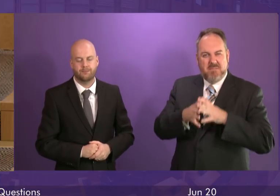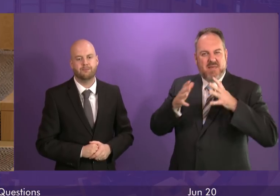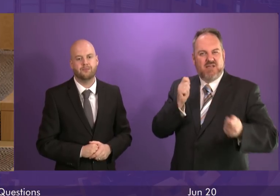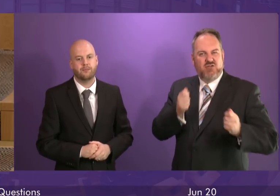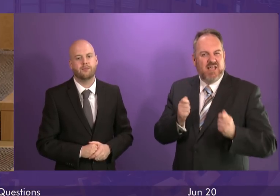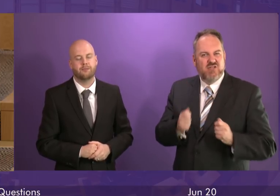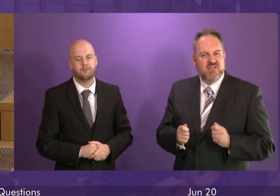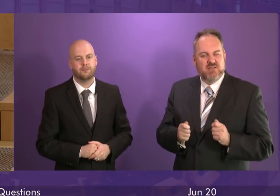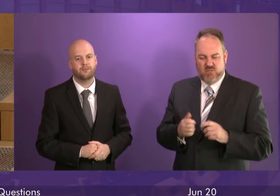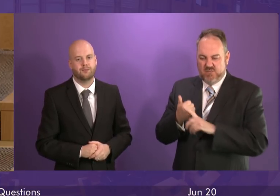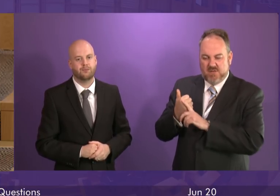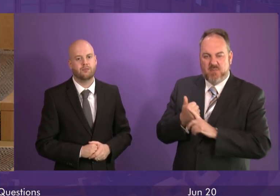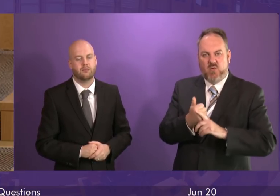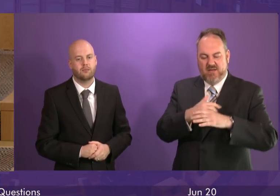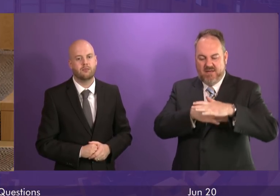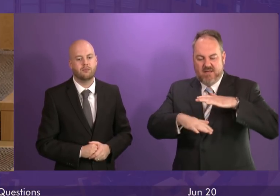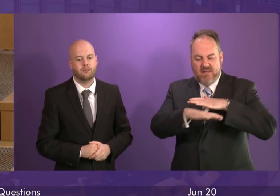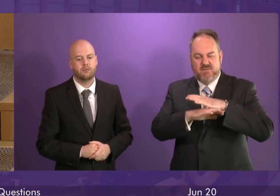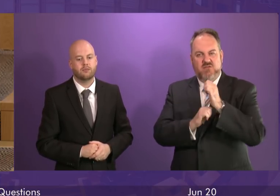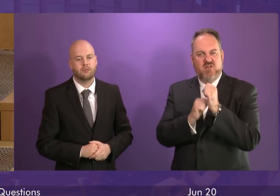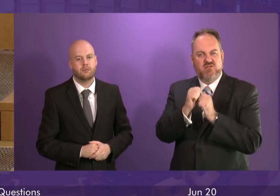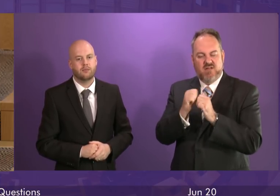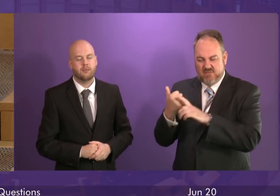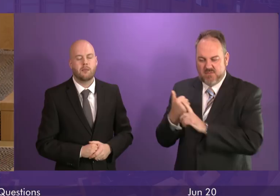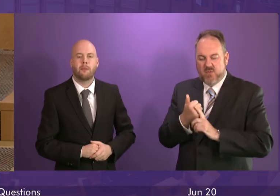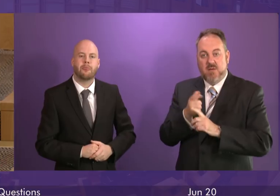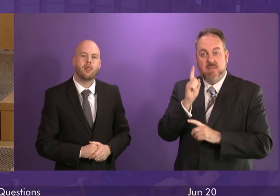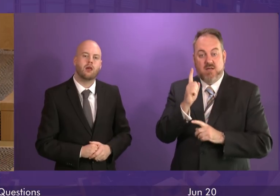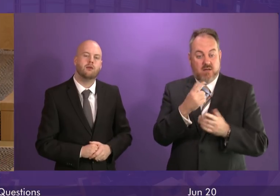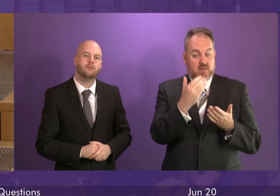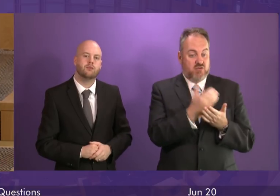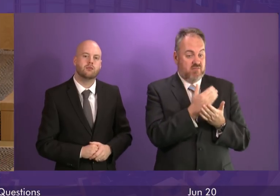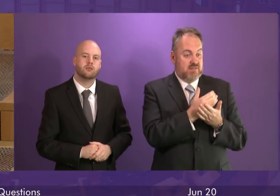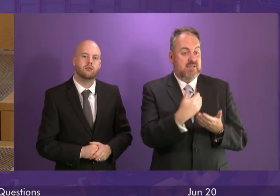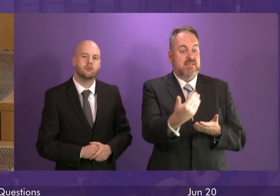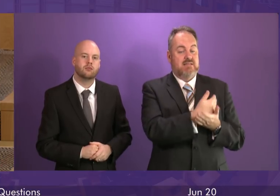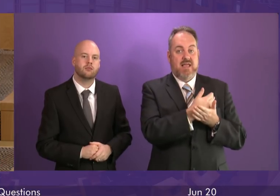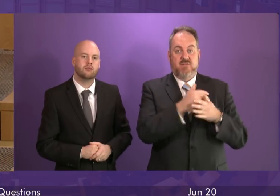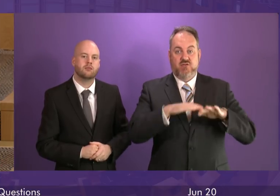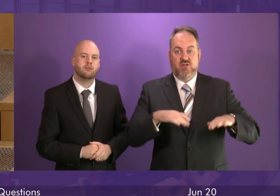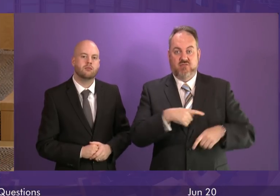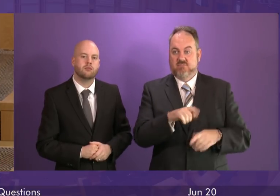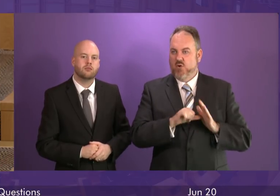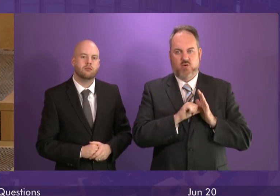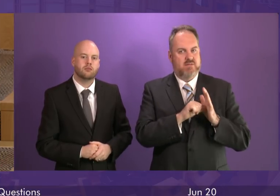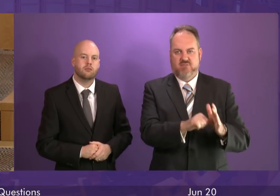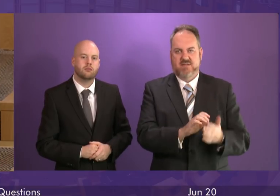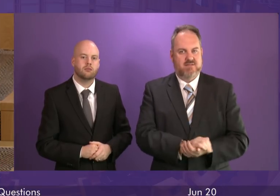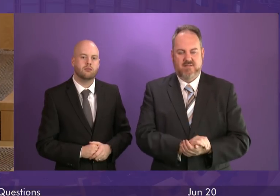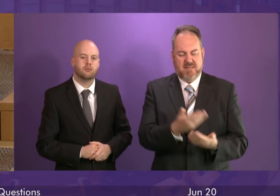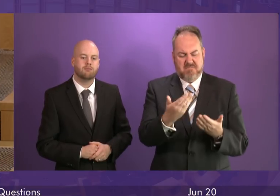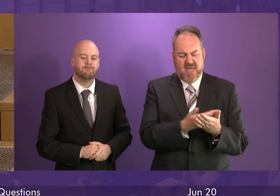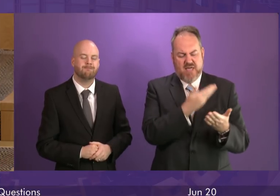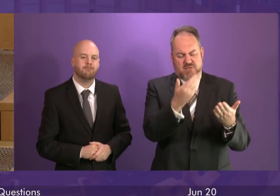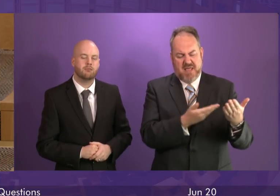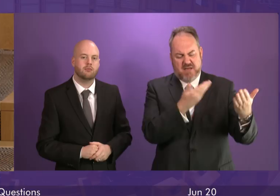But there a new report this morning by the charity Save the Children. They are not impressed. In page after page of